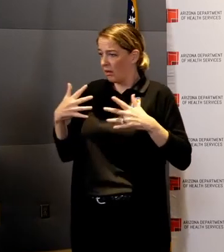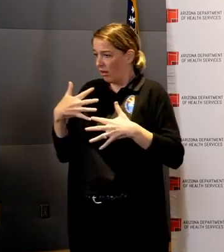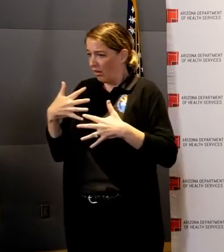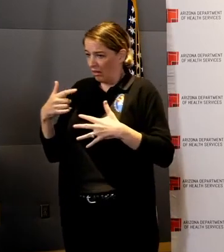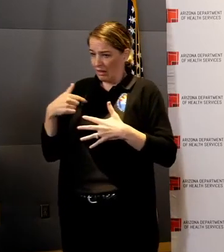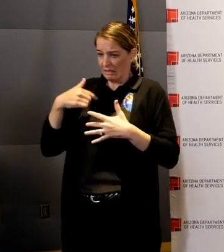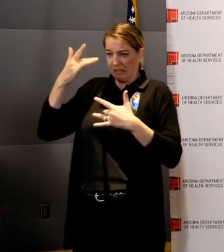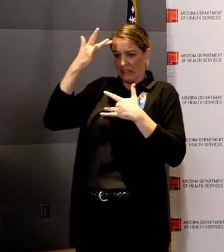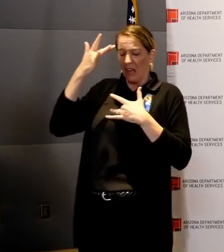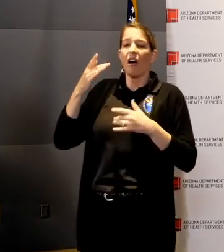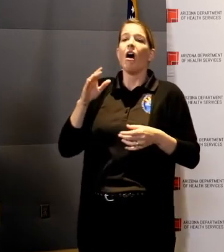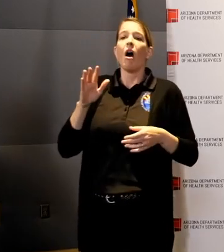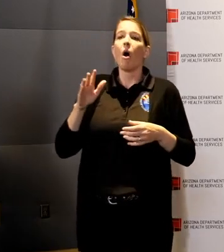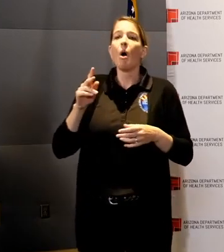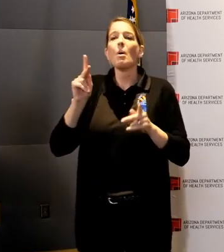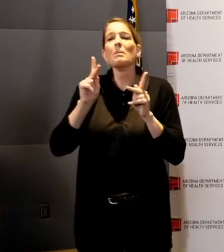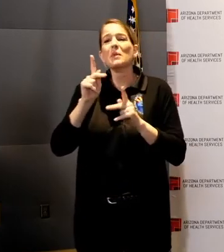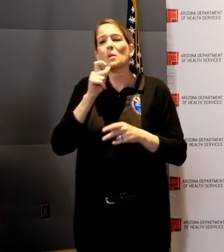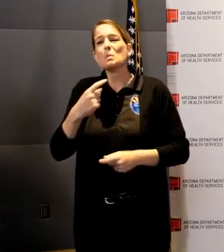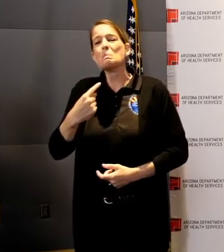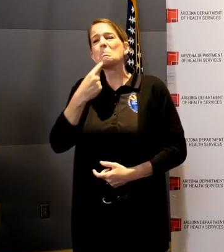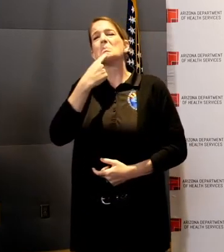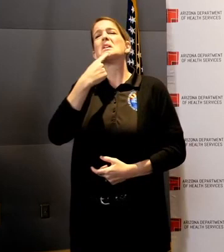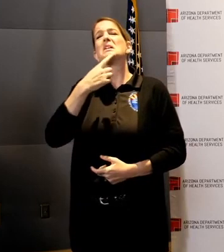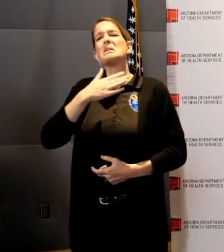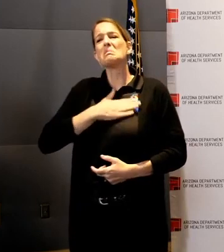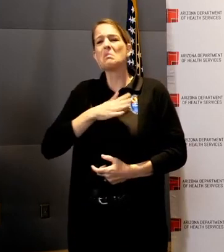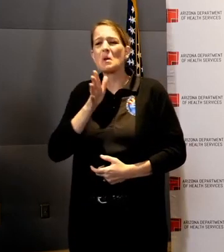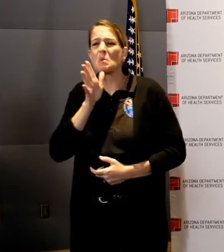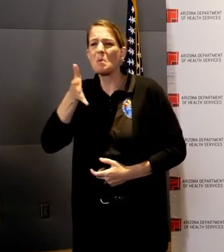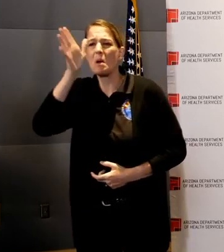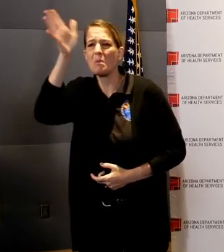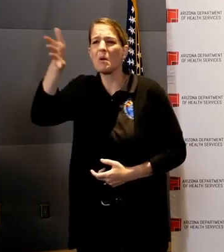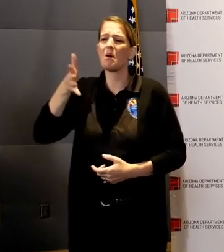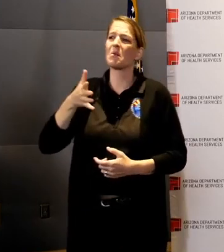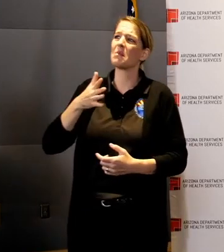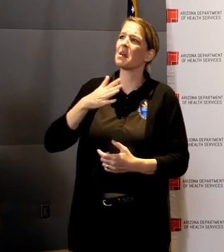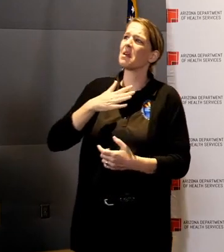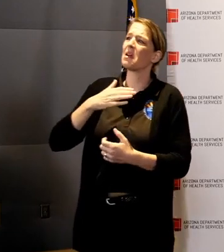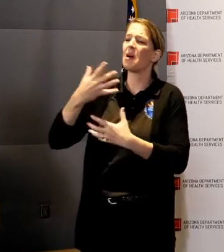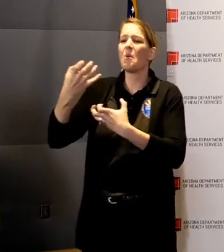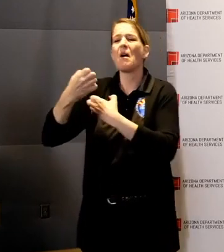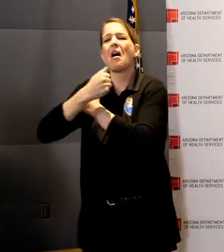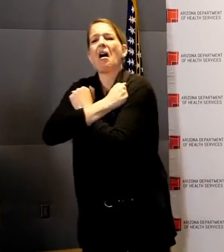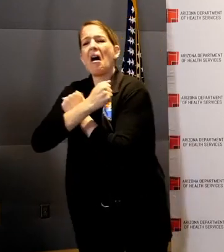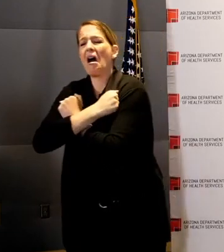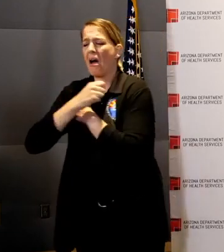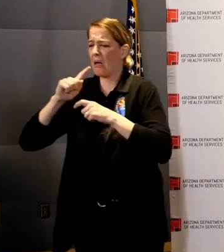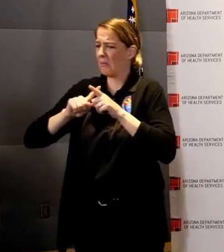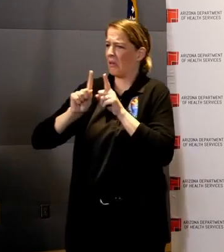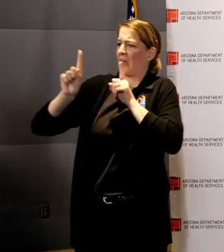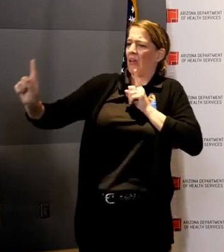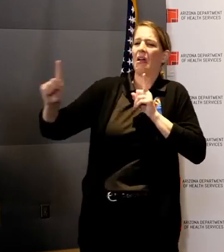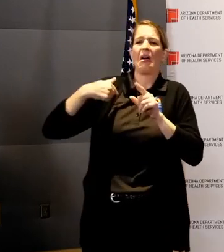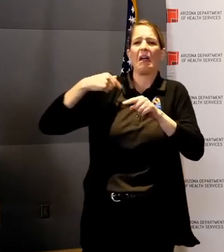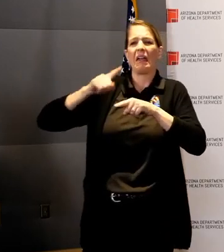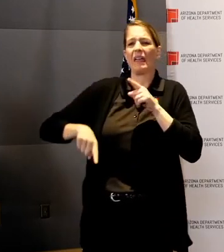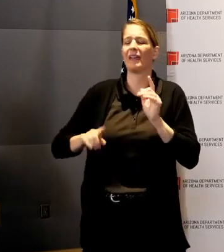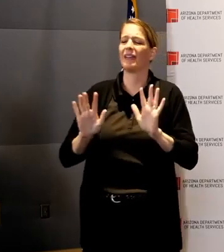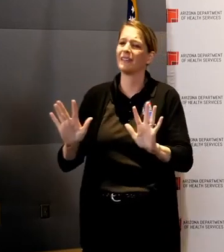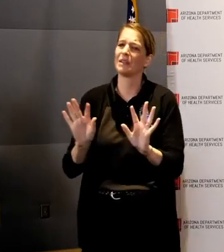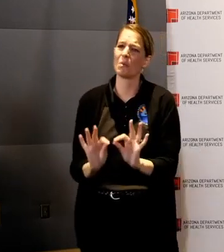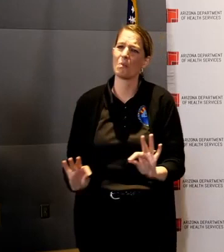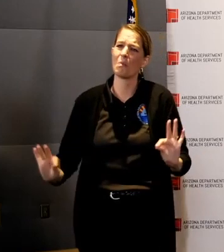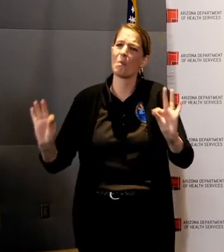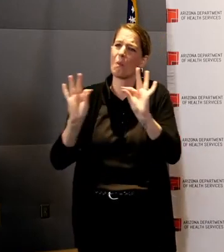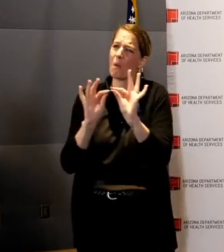their parents and grandparents. It's important that we not mistake the responsible practice of social distancing to